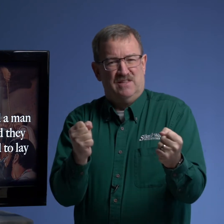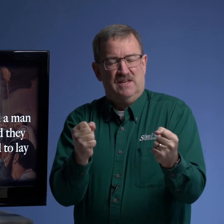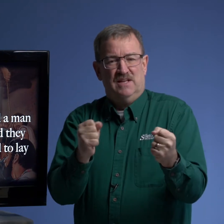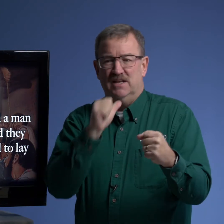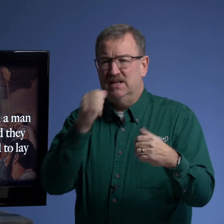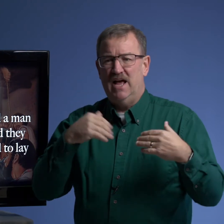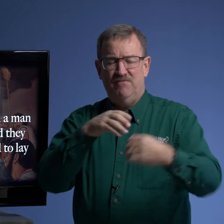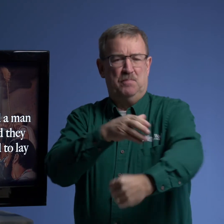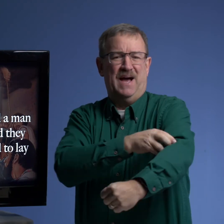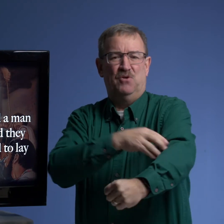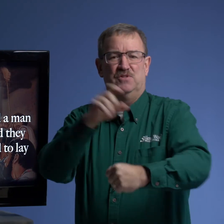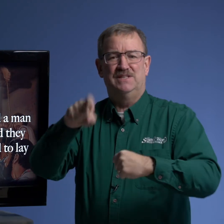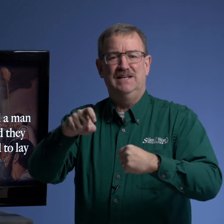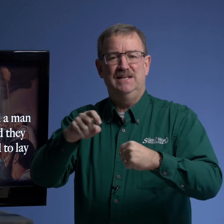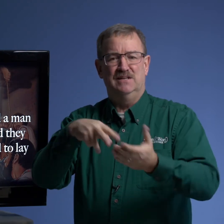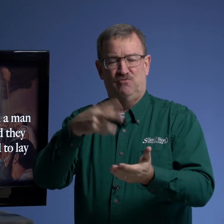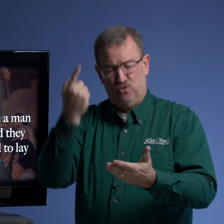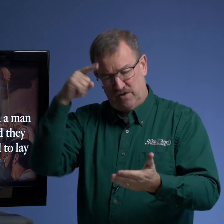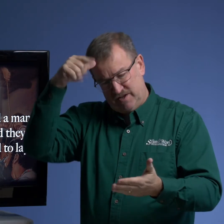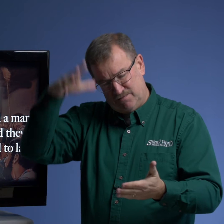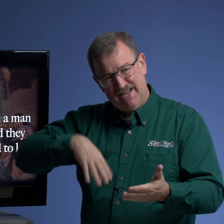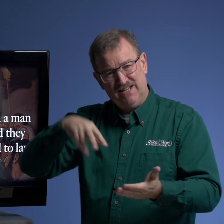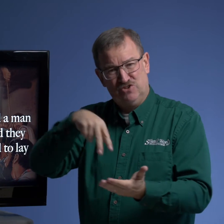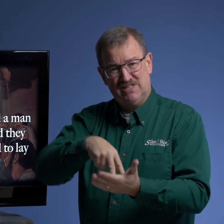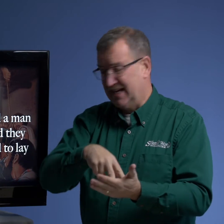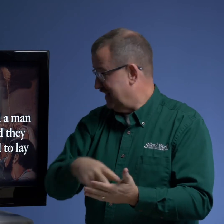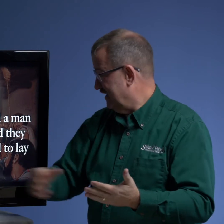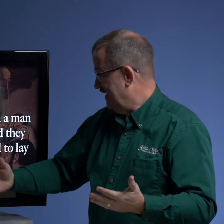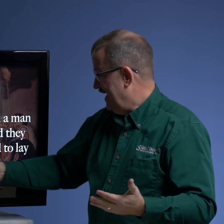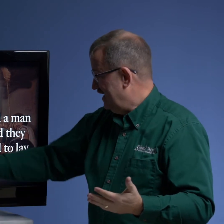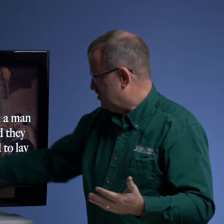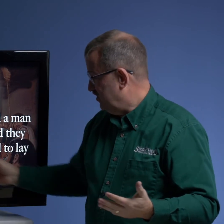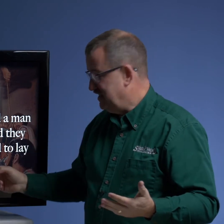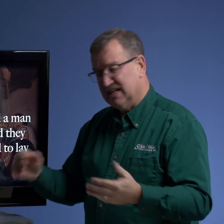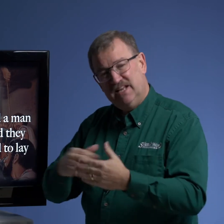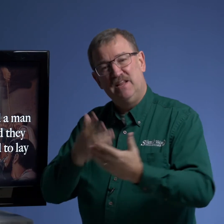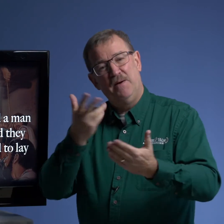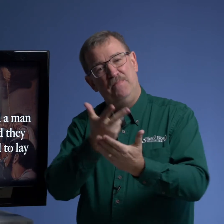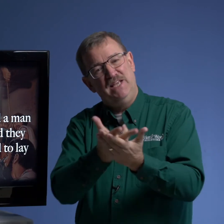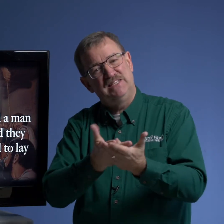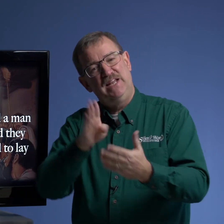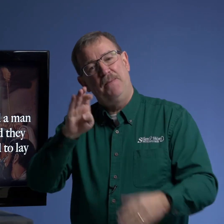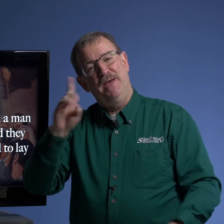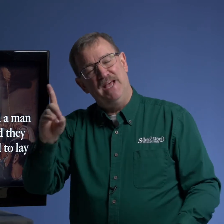they didn't have the power that they needed for this man to stand and so he's in uh he's in a bed